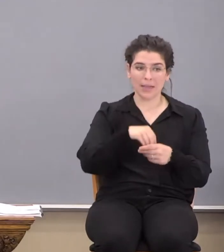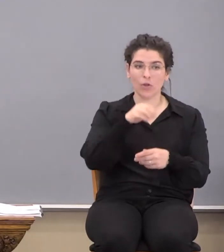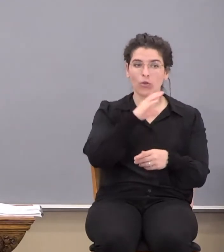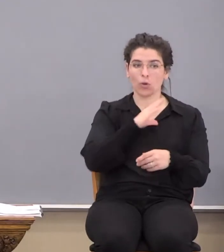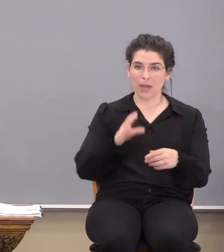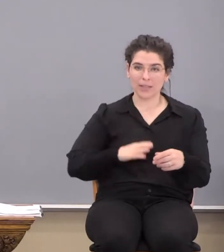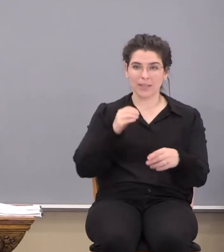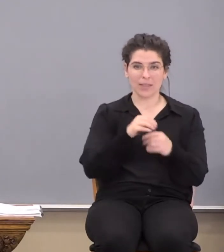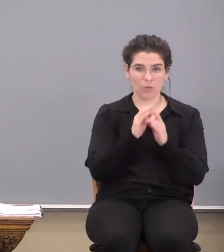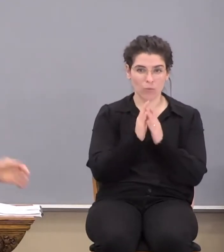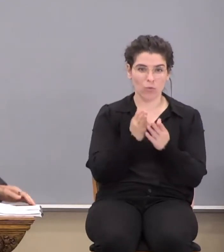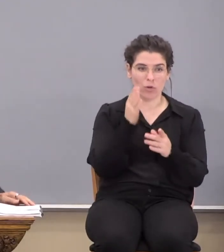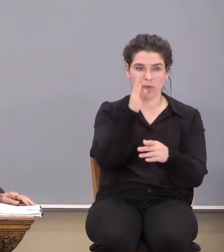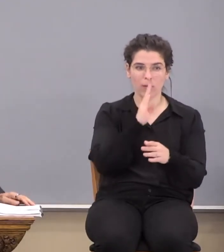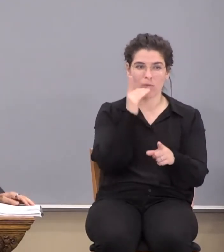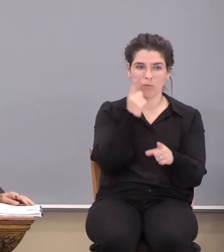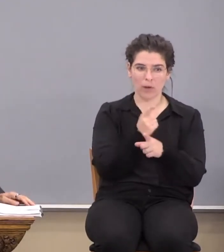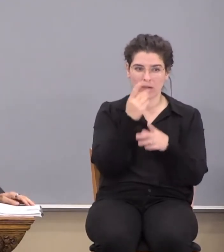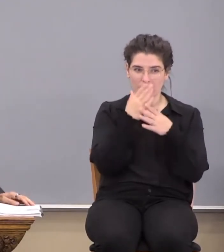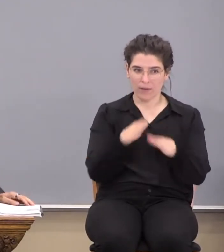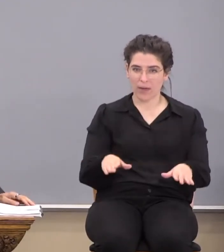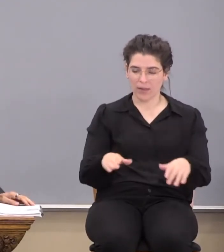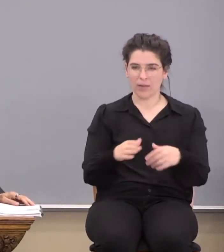look in the Word of God rightly divided.